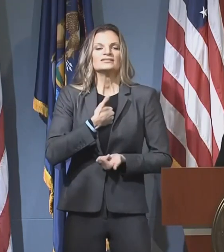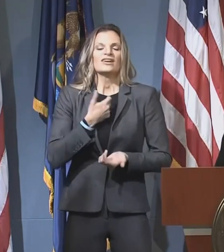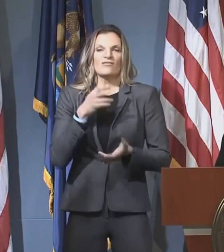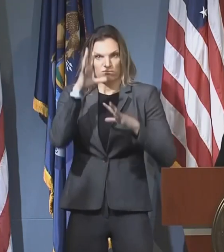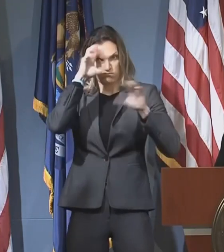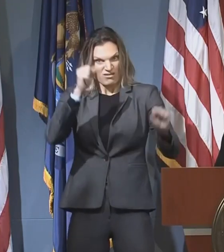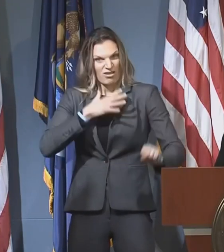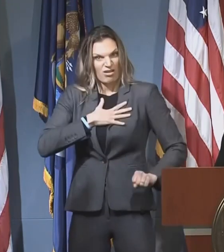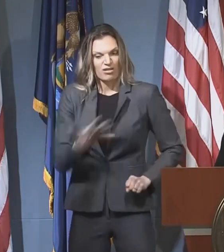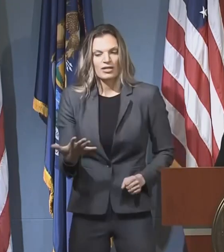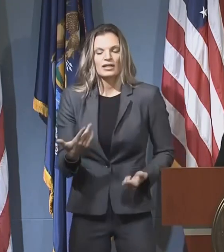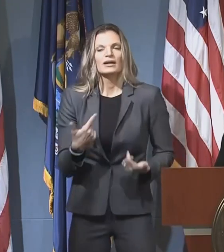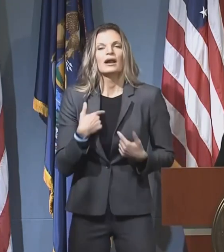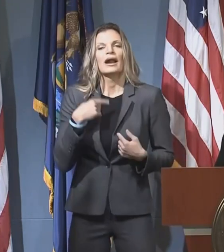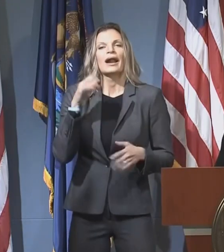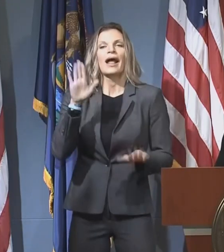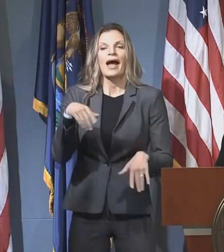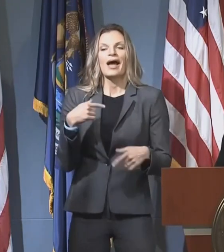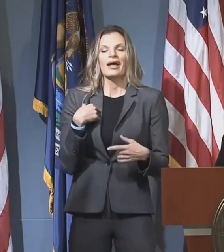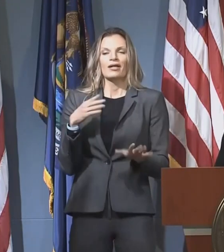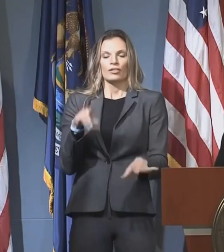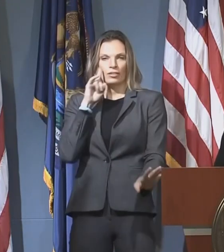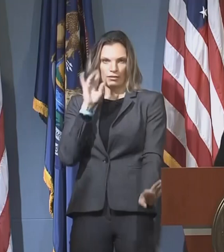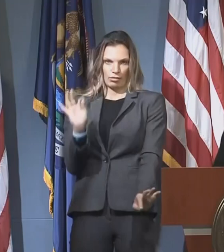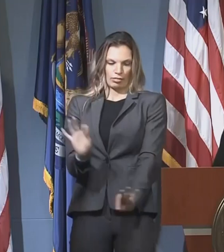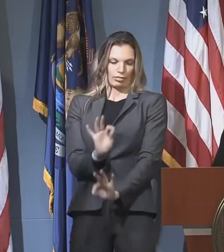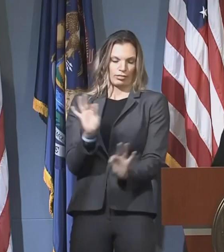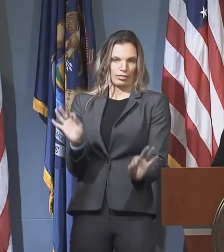to always play it down.